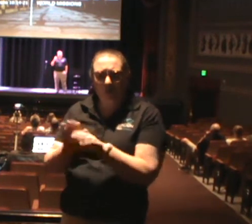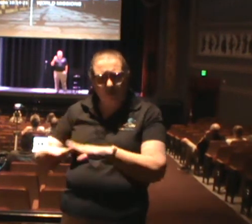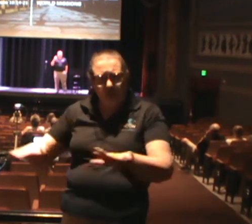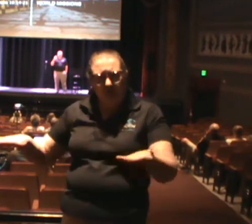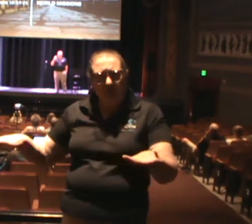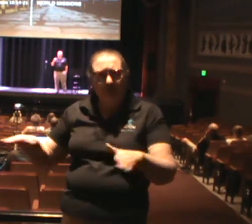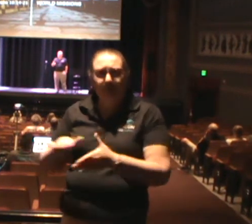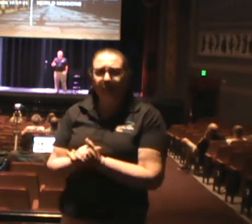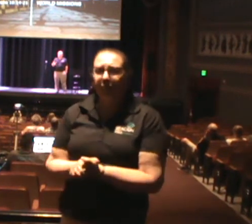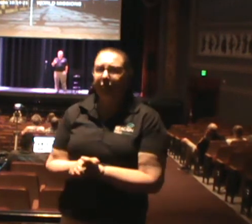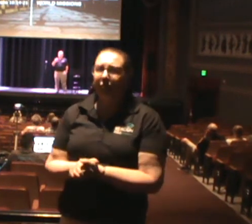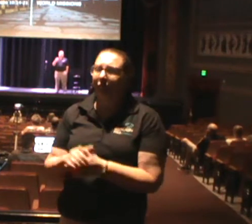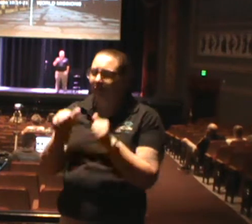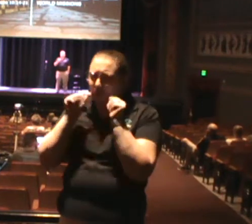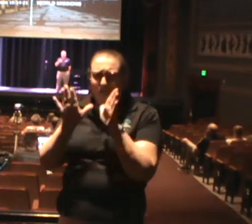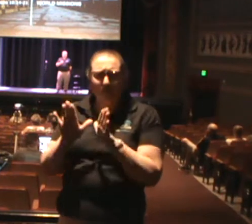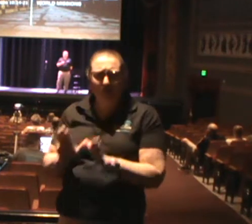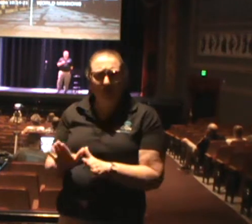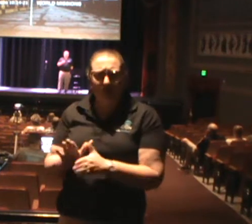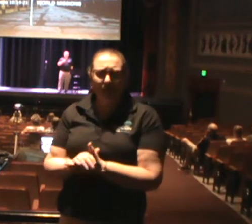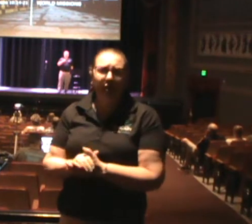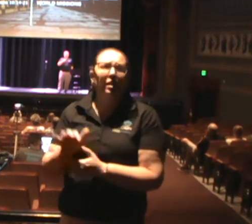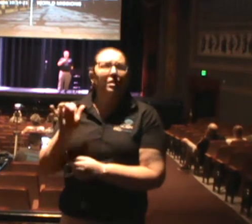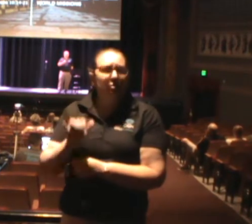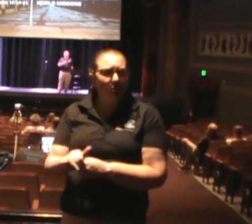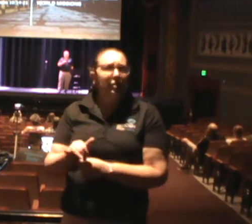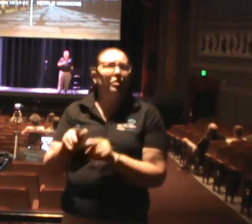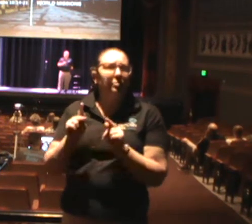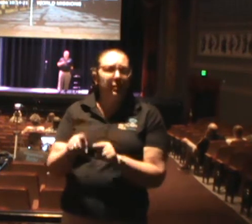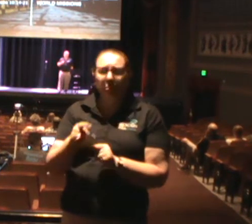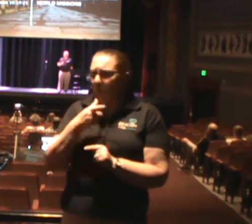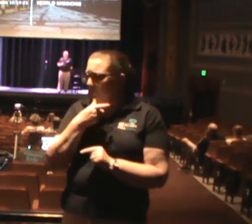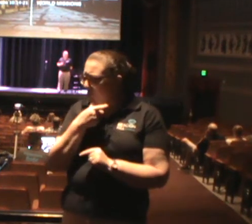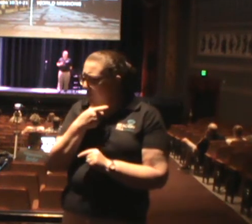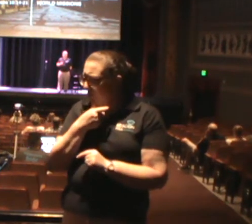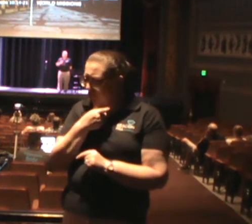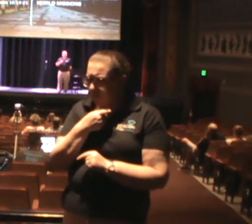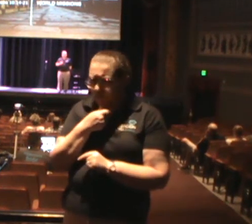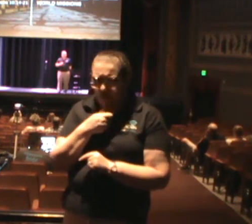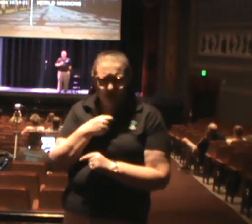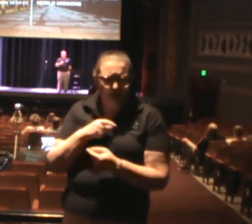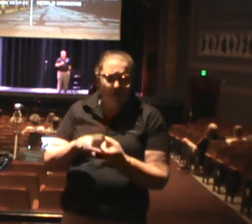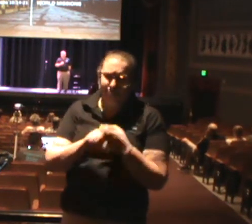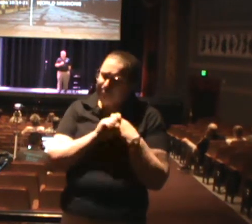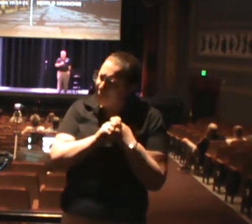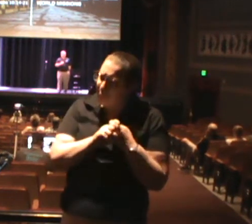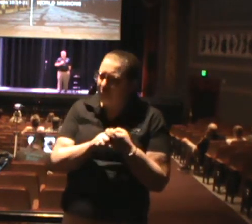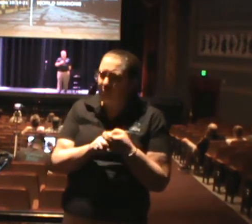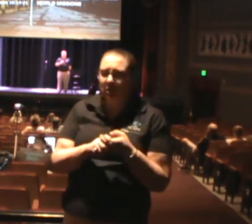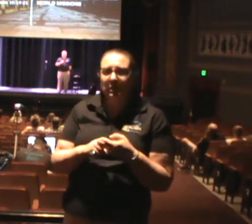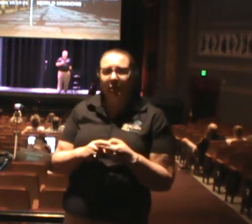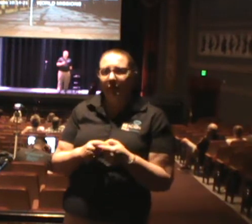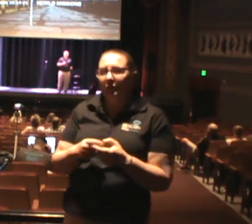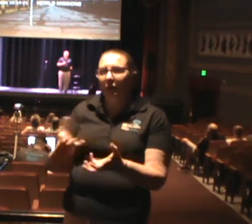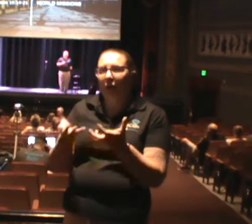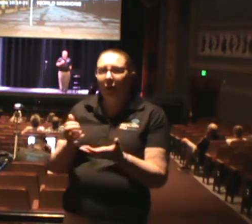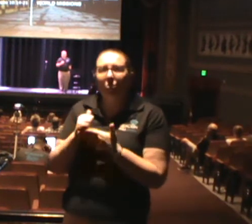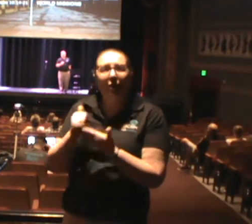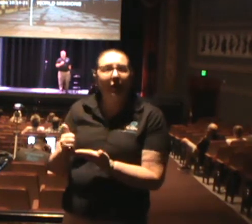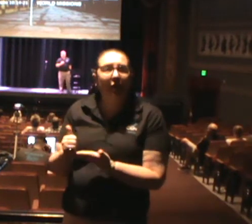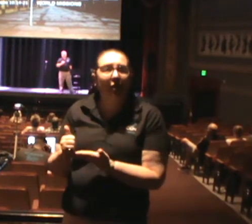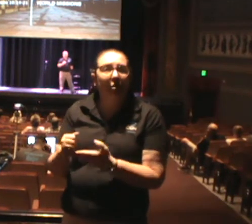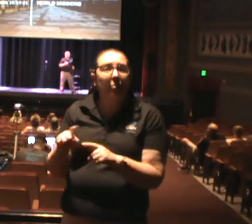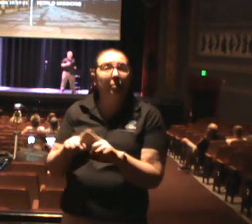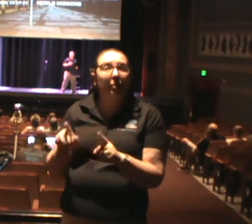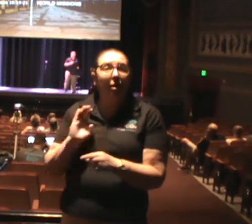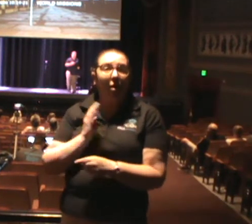And it's just a blessing. And so there are people that are near and dear to our heart that we would love to help out. But here's the deal. Our